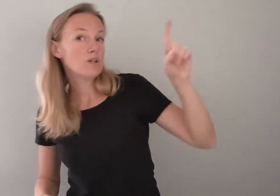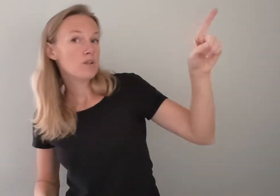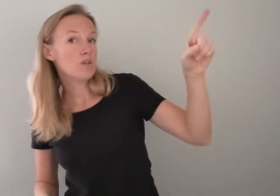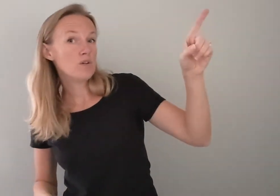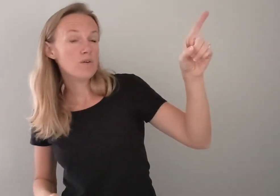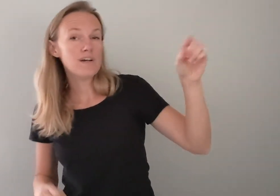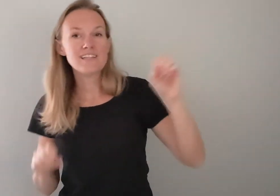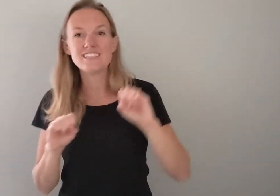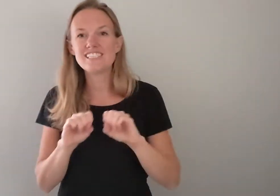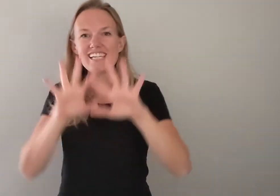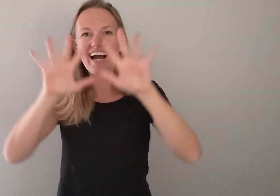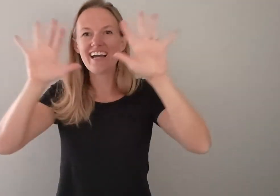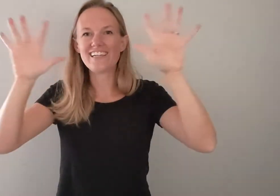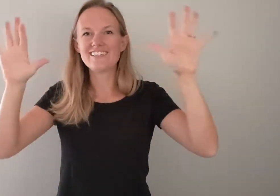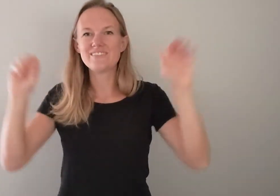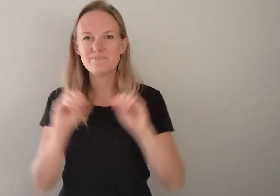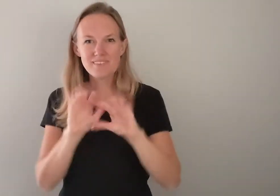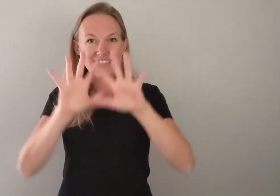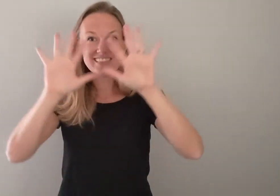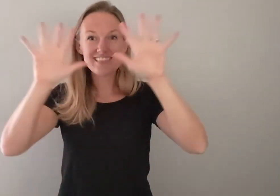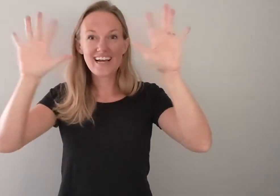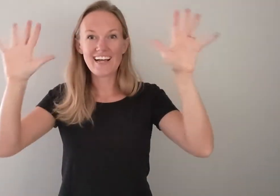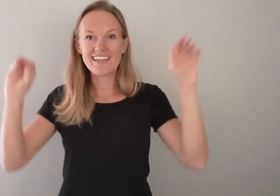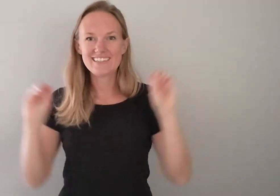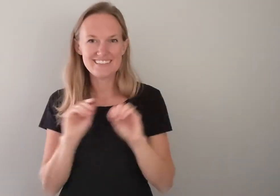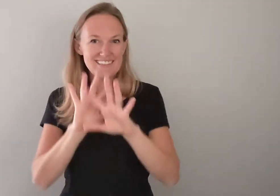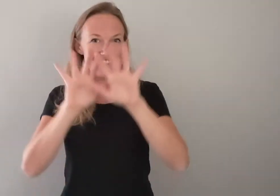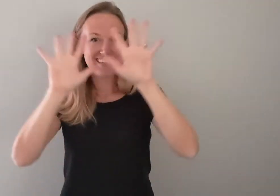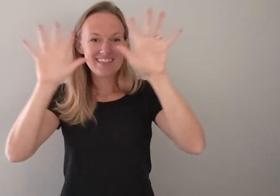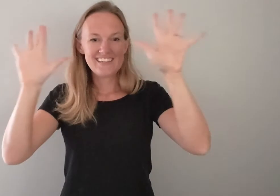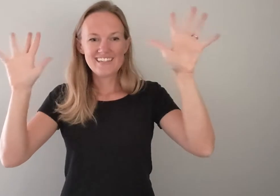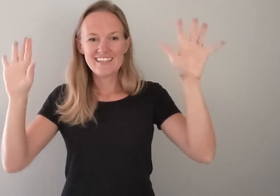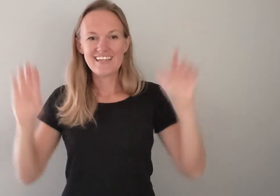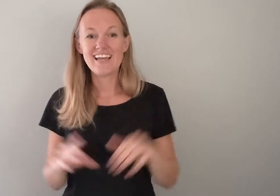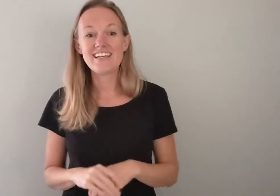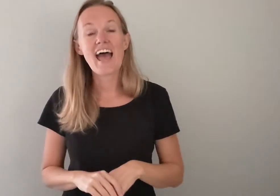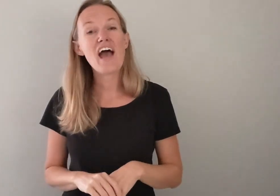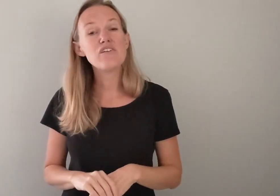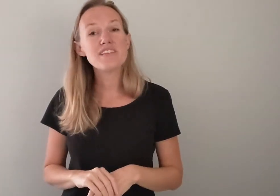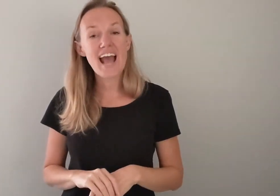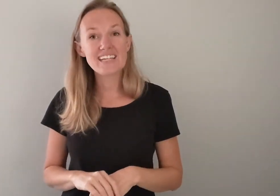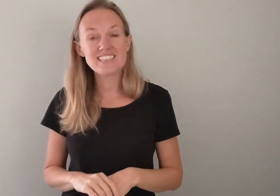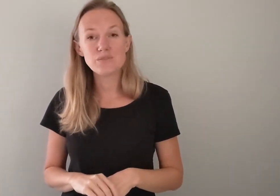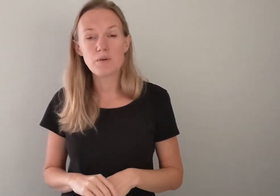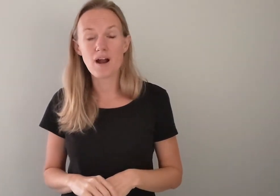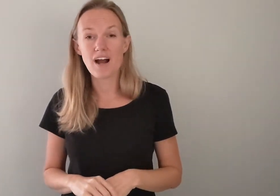you and then shine shine and then out of the ashes we rise